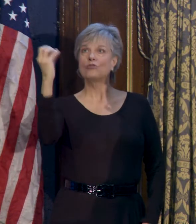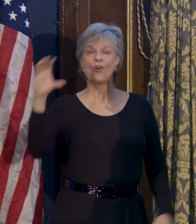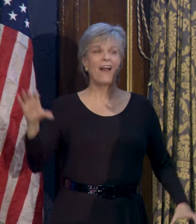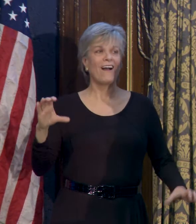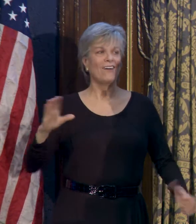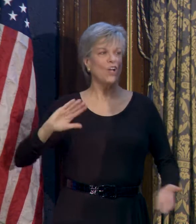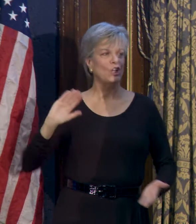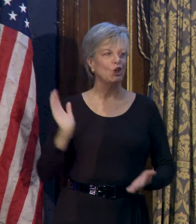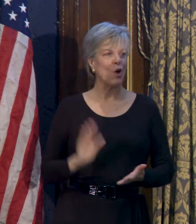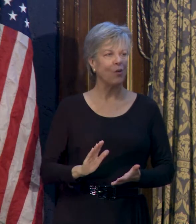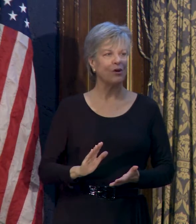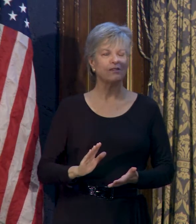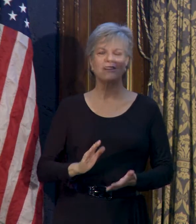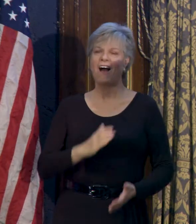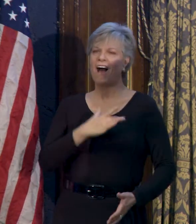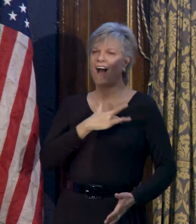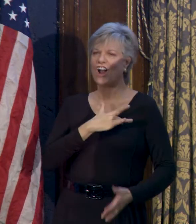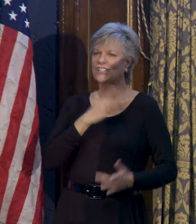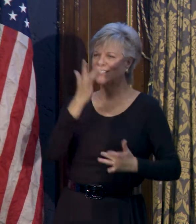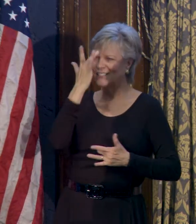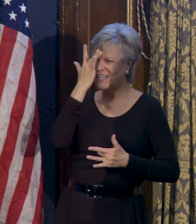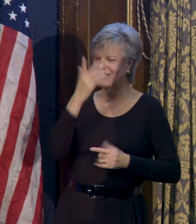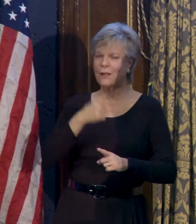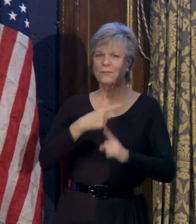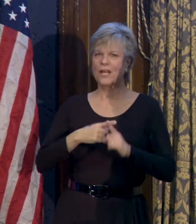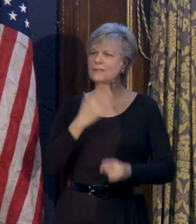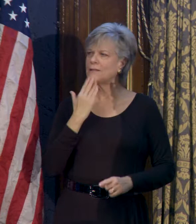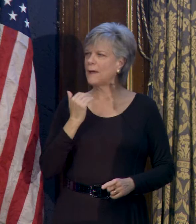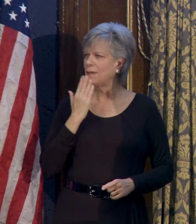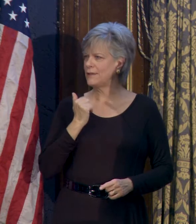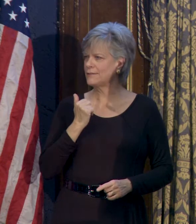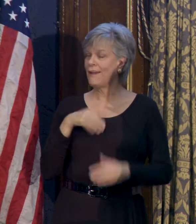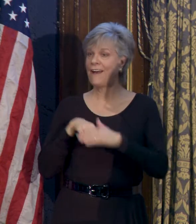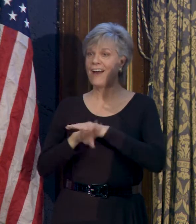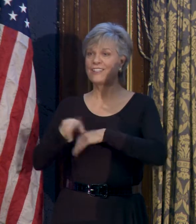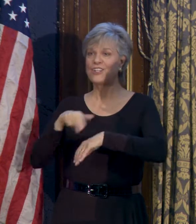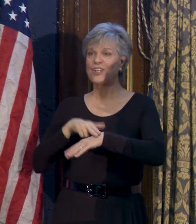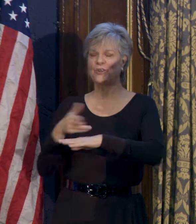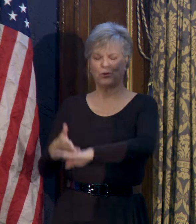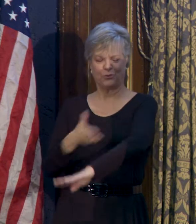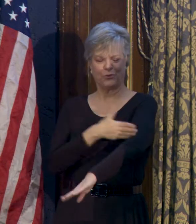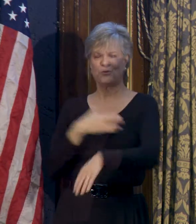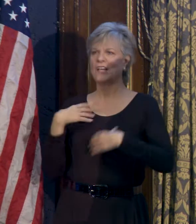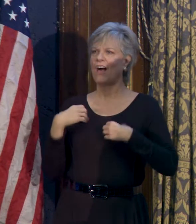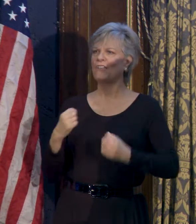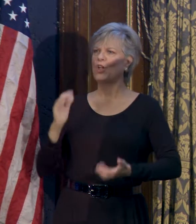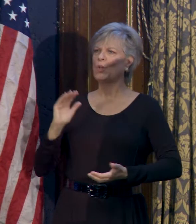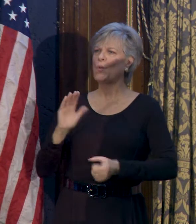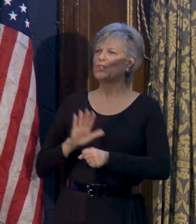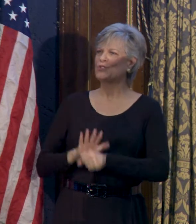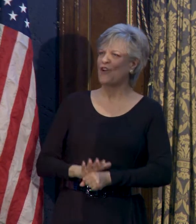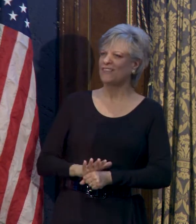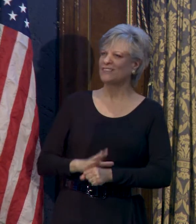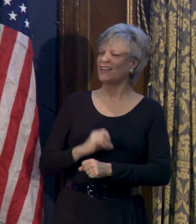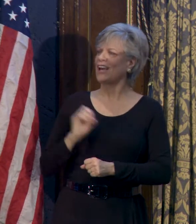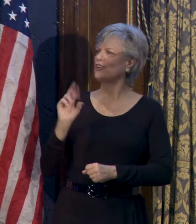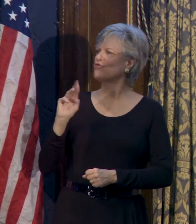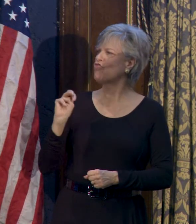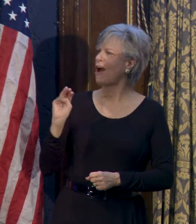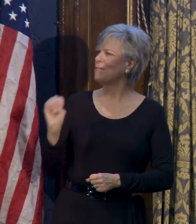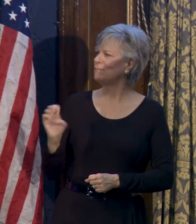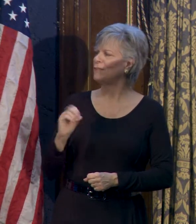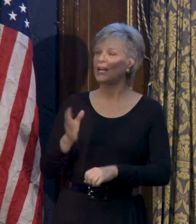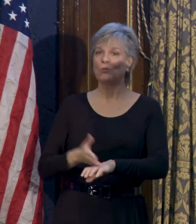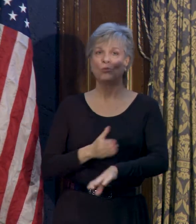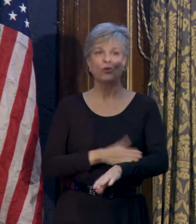lowers levels of heart disease and diabetes. Access to nature improves health and lowers stress and crime and improves